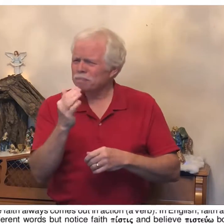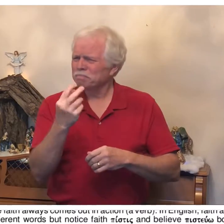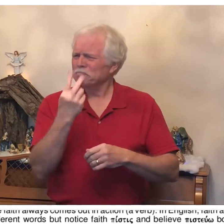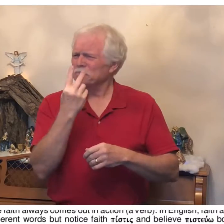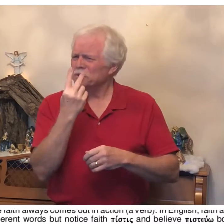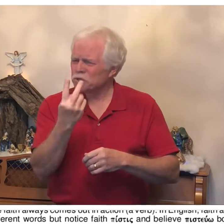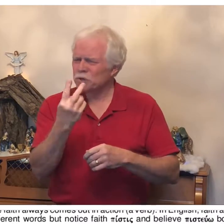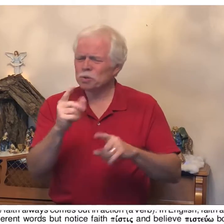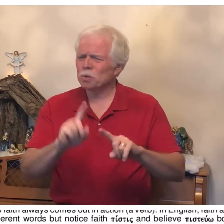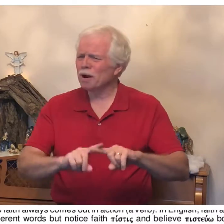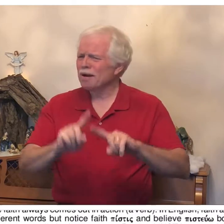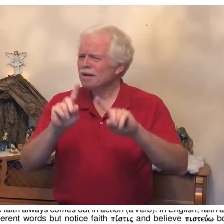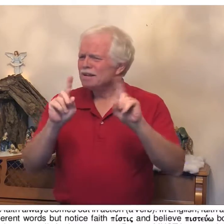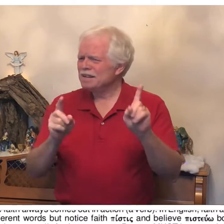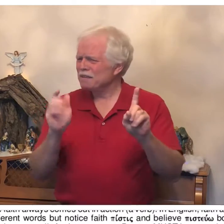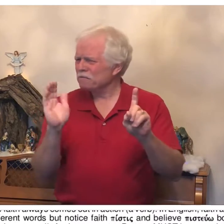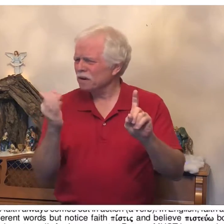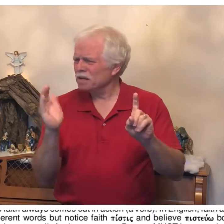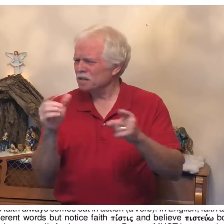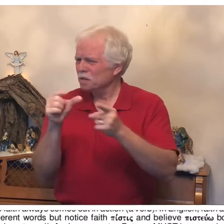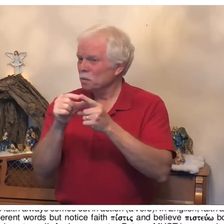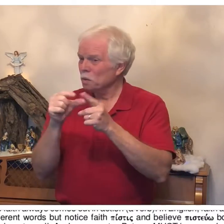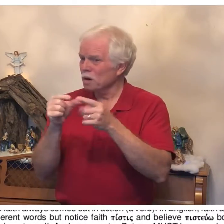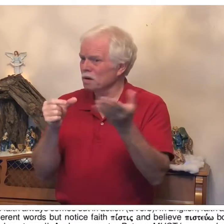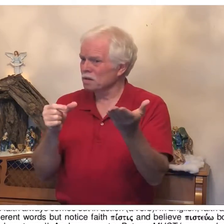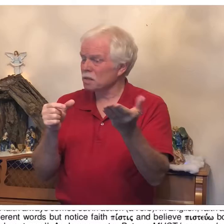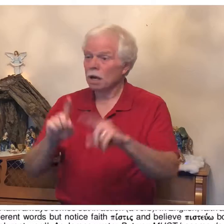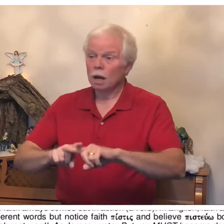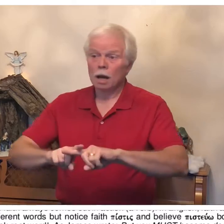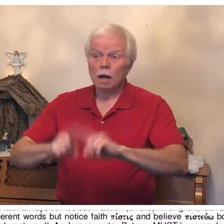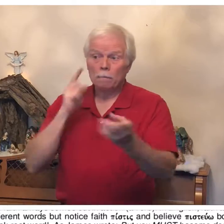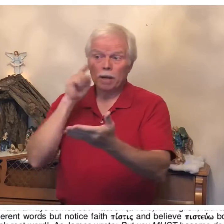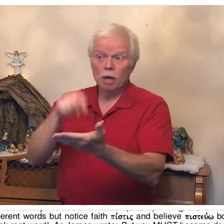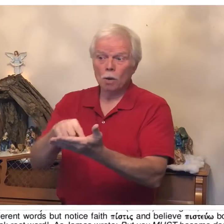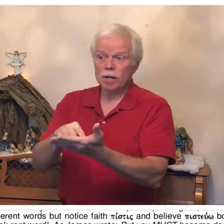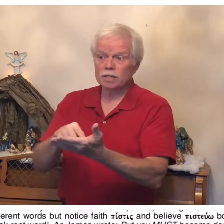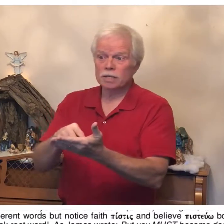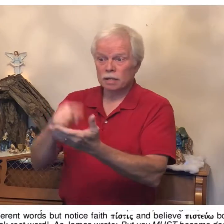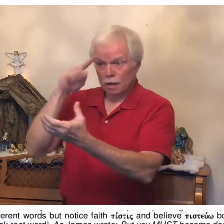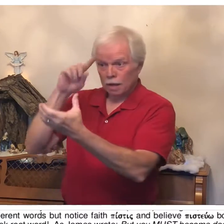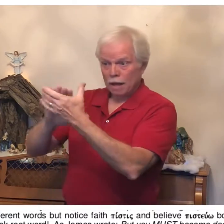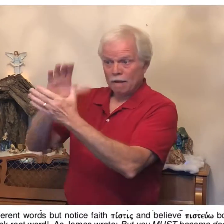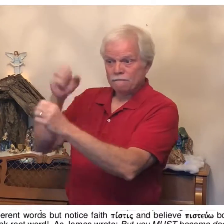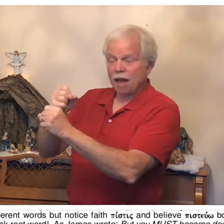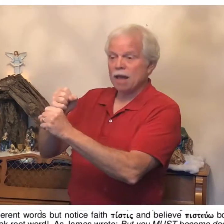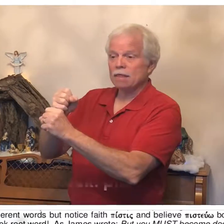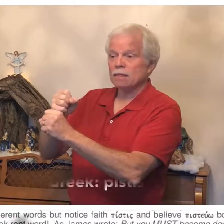two different words. But notice, faith,